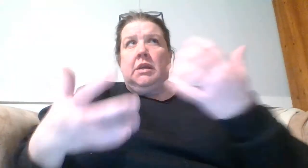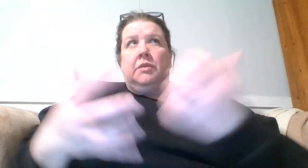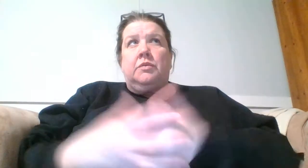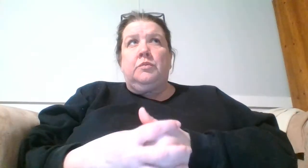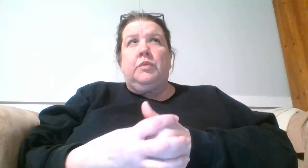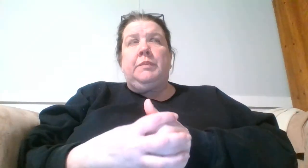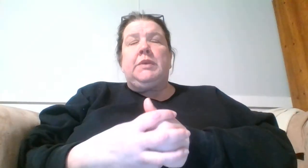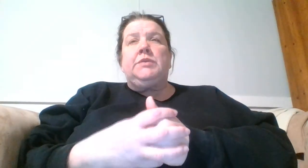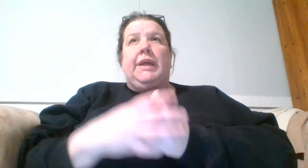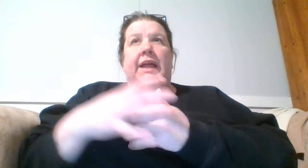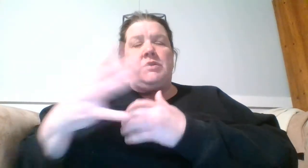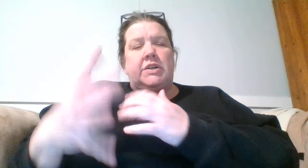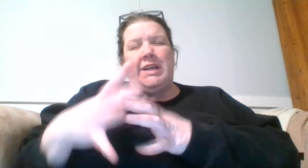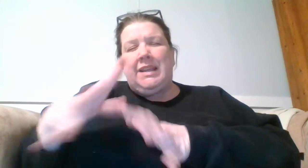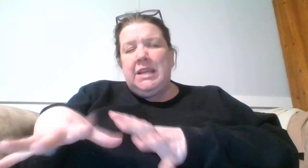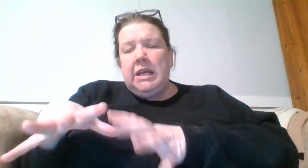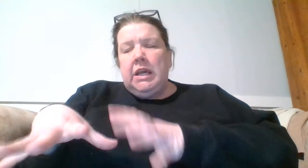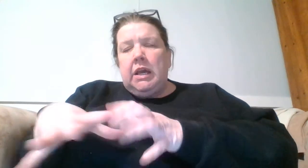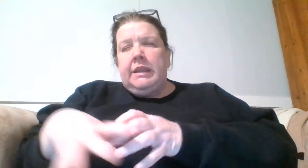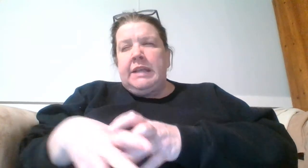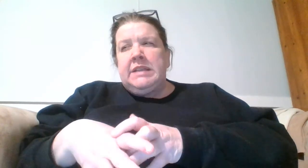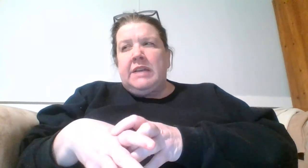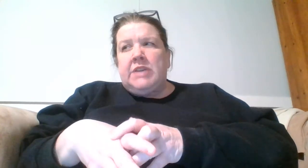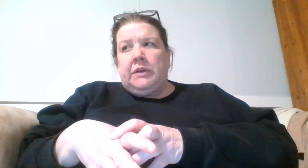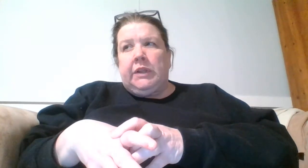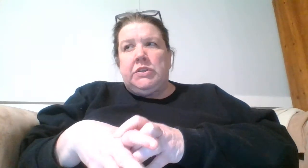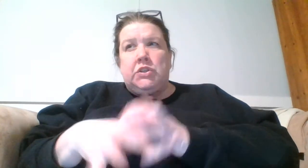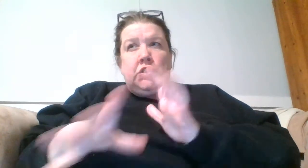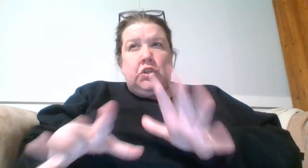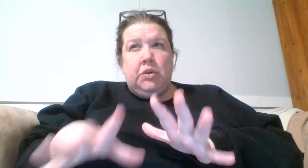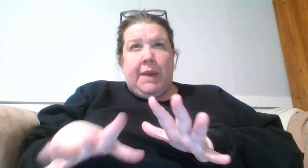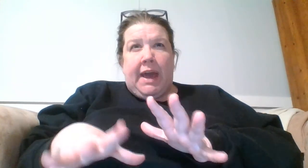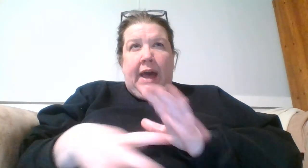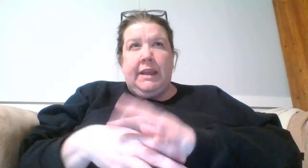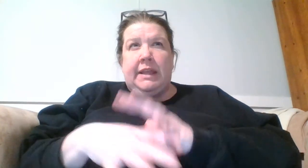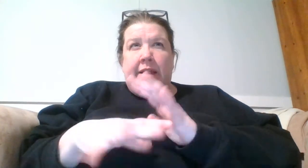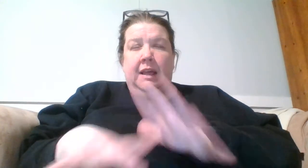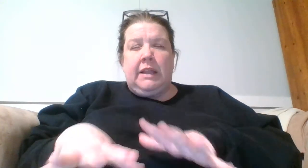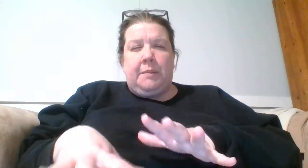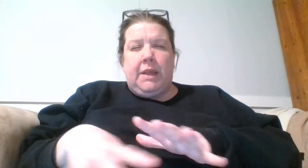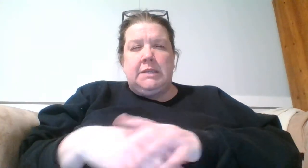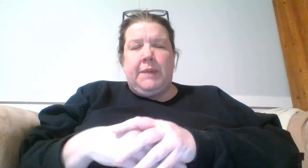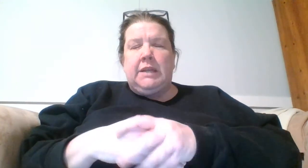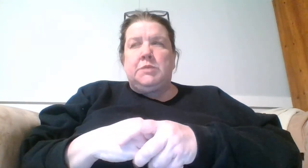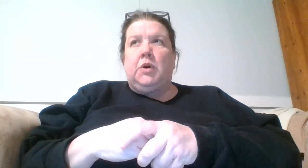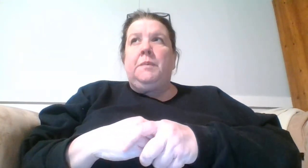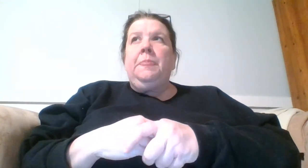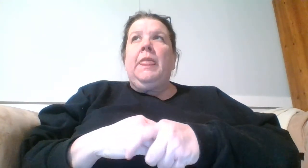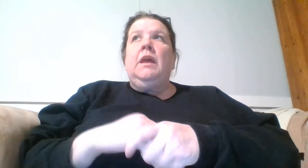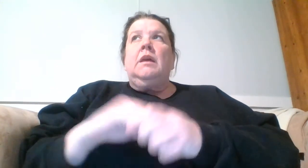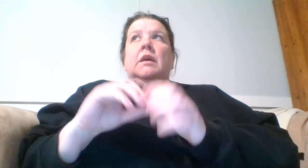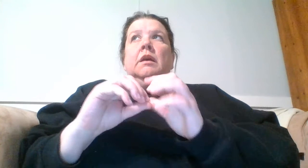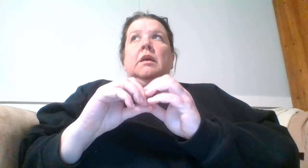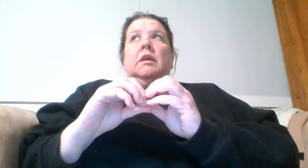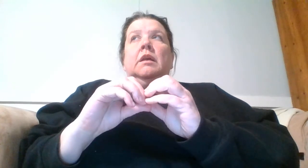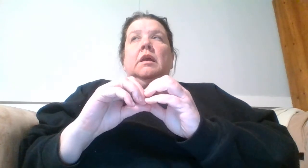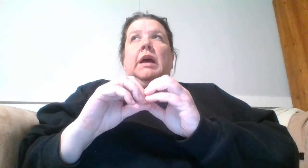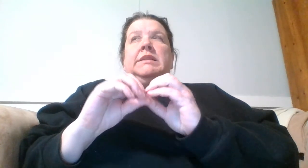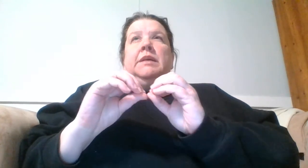you know, we've been doing a lot of stretching and, and that's not generally too bad. That, like, that pain's manageable. I said,